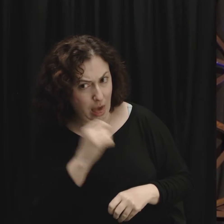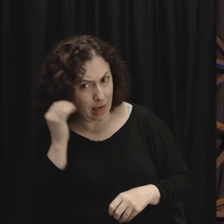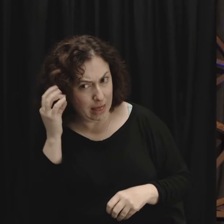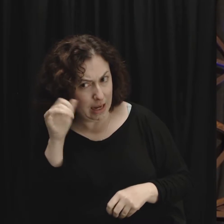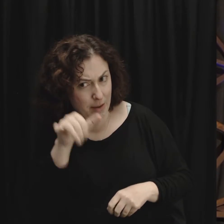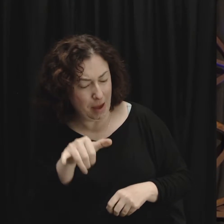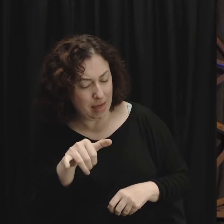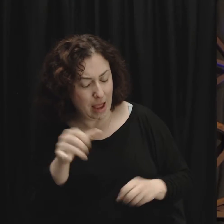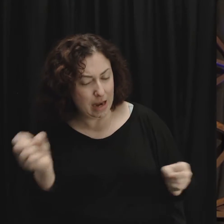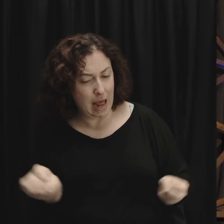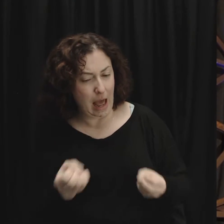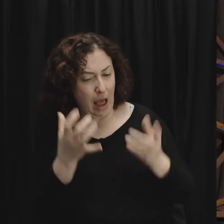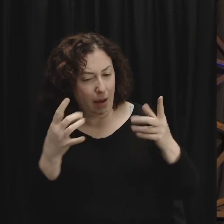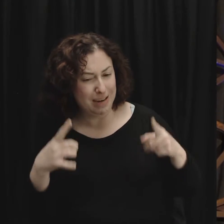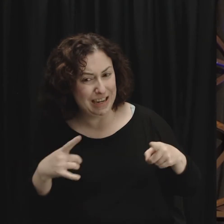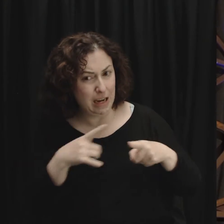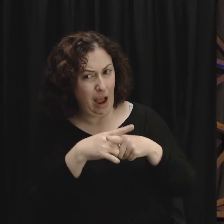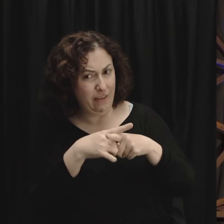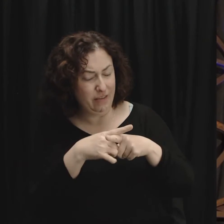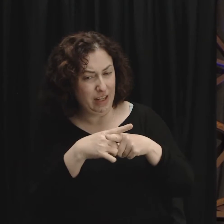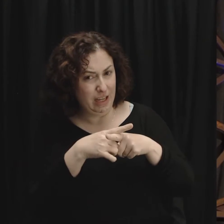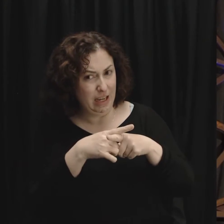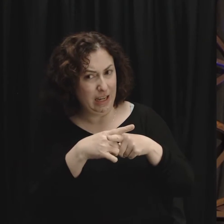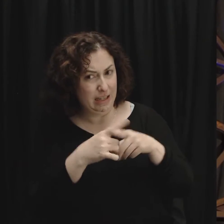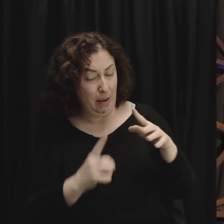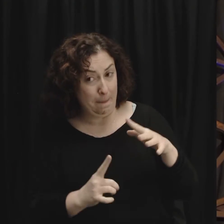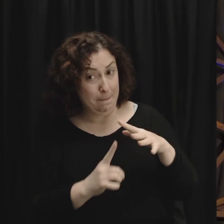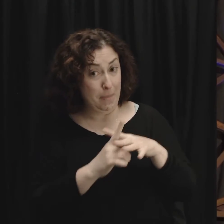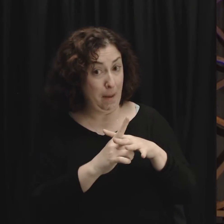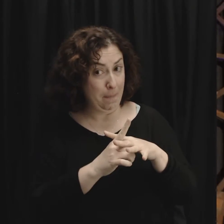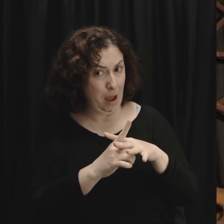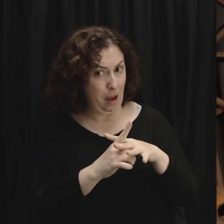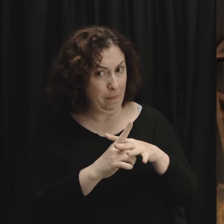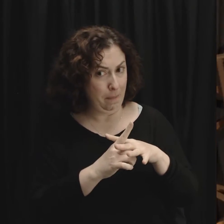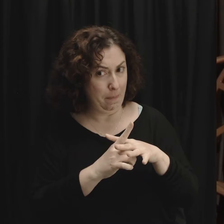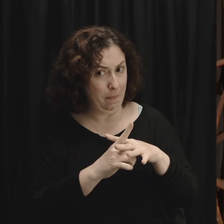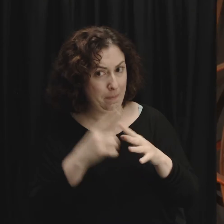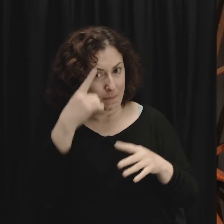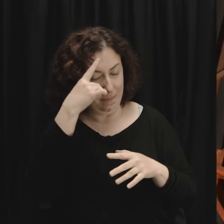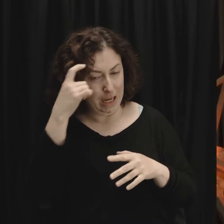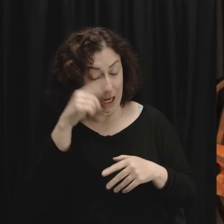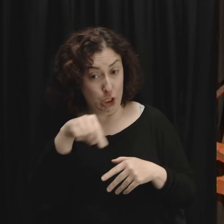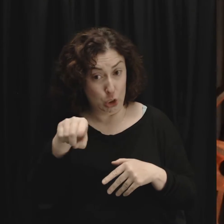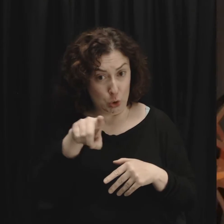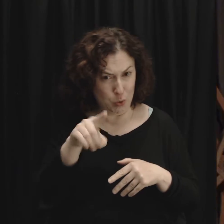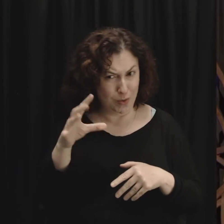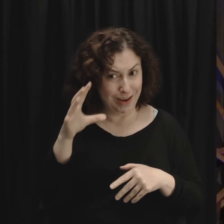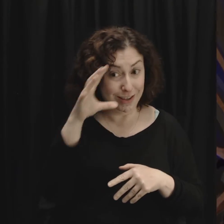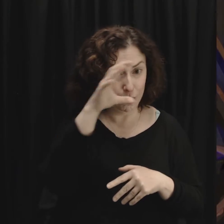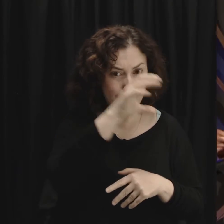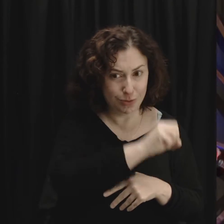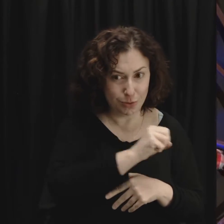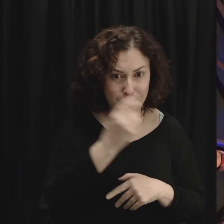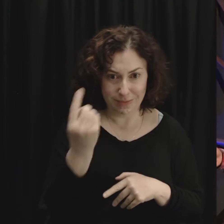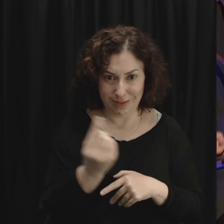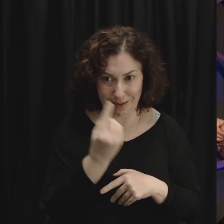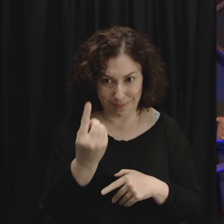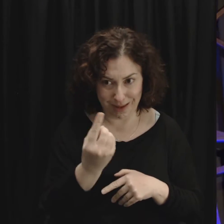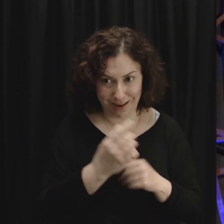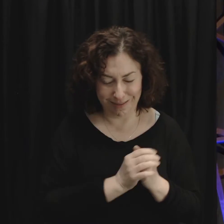how many conflicts happen in your relationships because you assumed something you assumed you knew what the